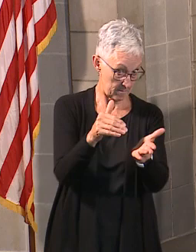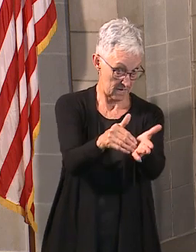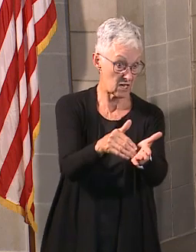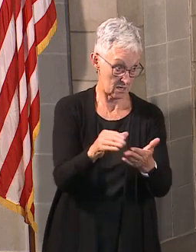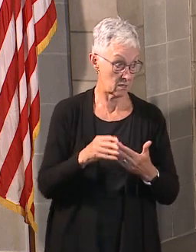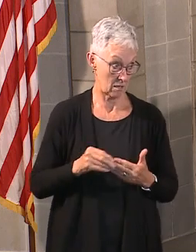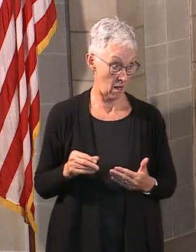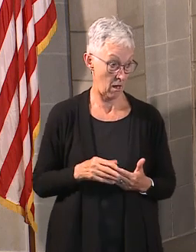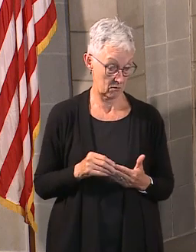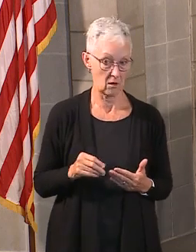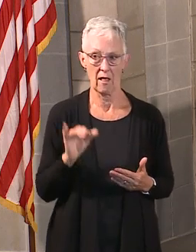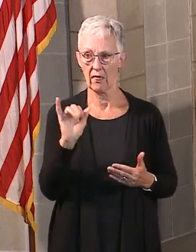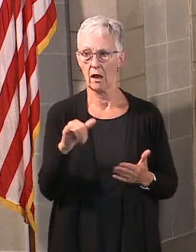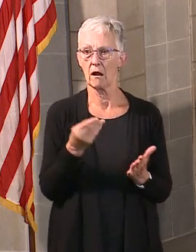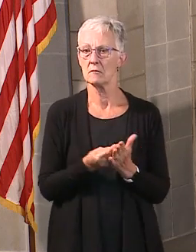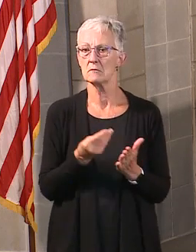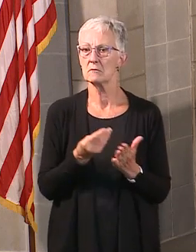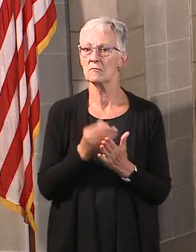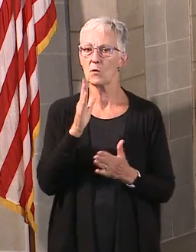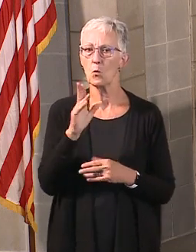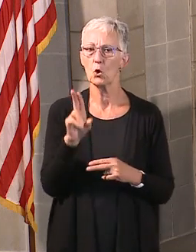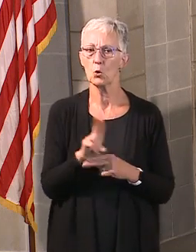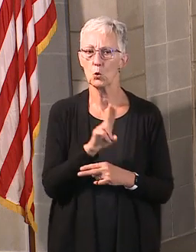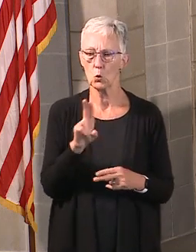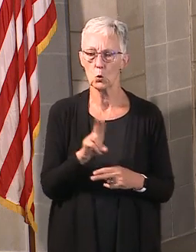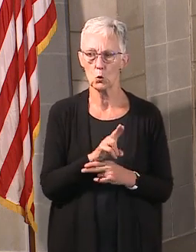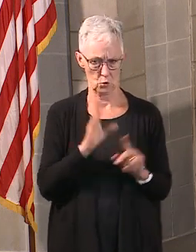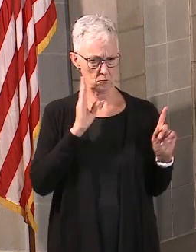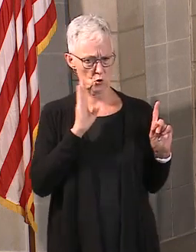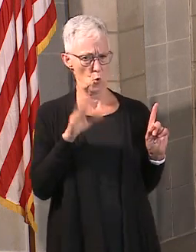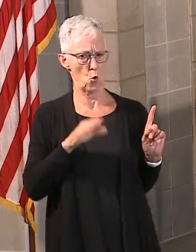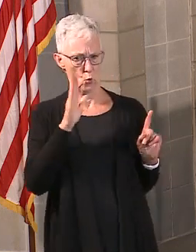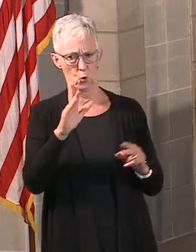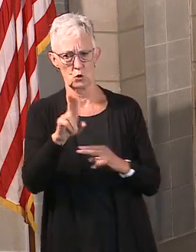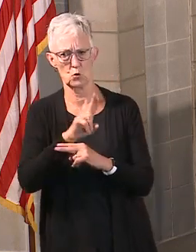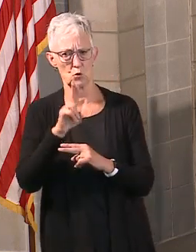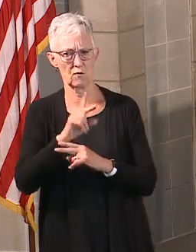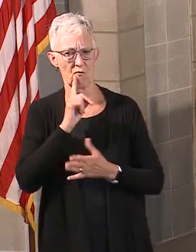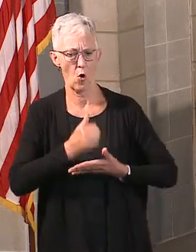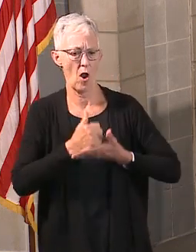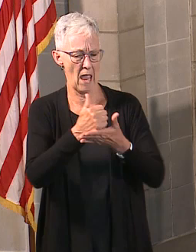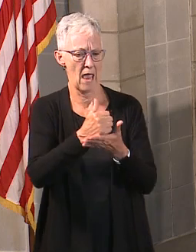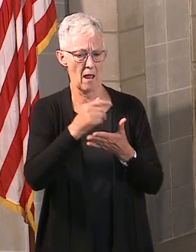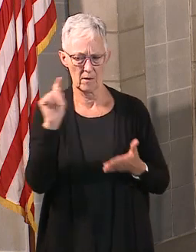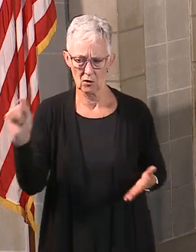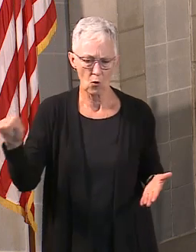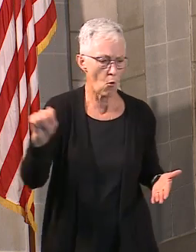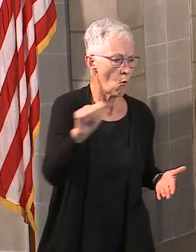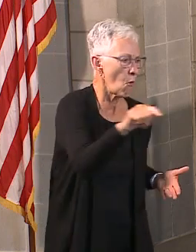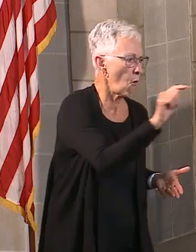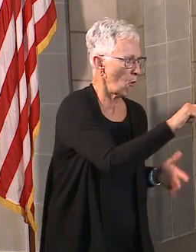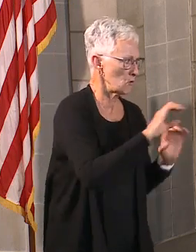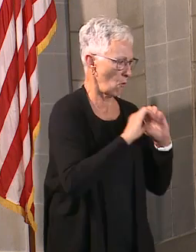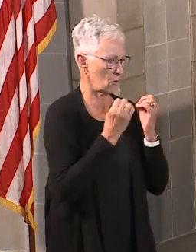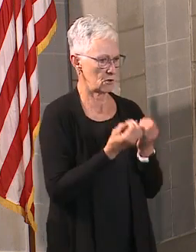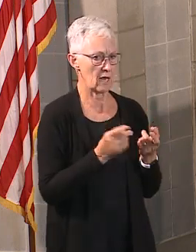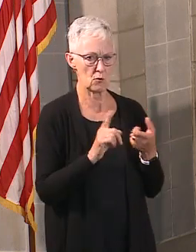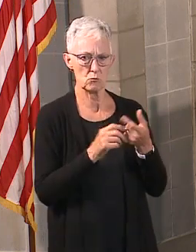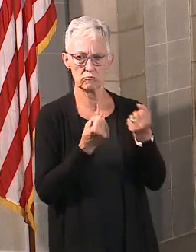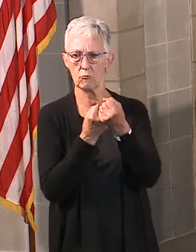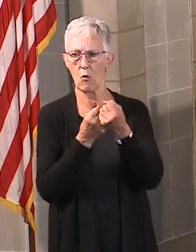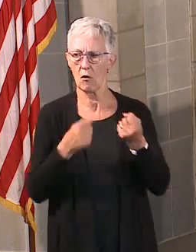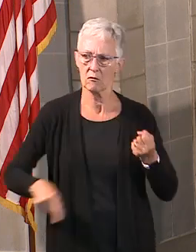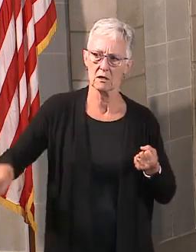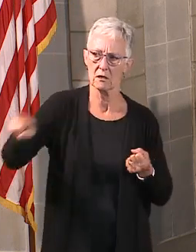hope that this money will be utilized, and we know it will be, to assist with the response to COVID-19. The